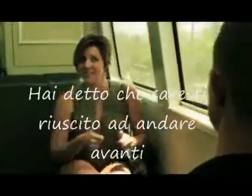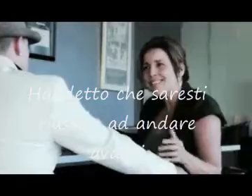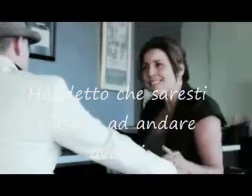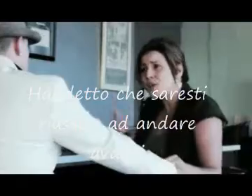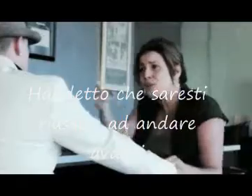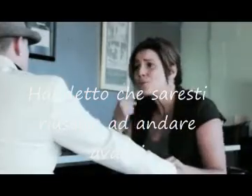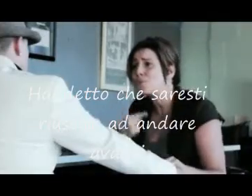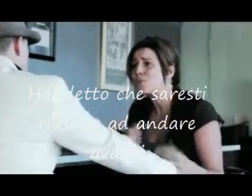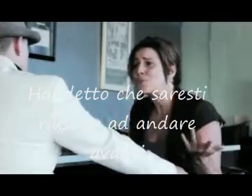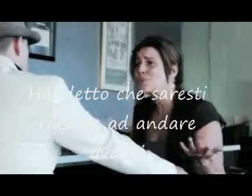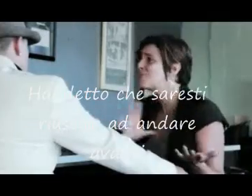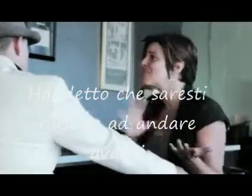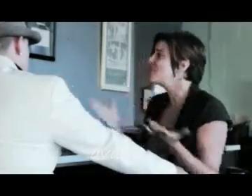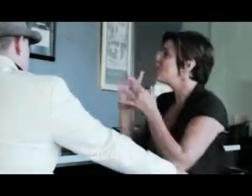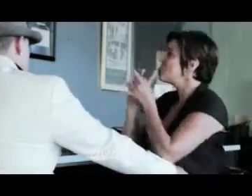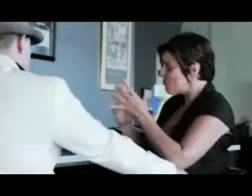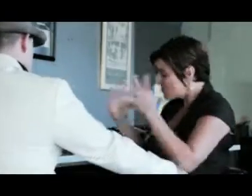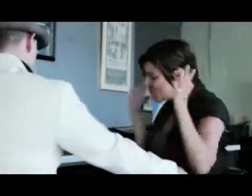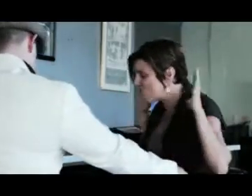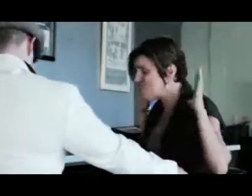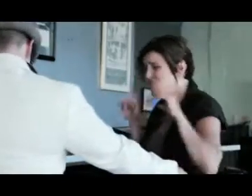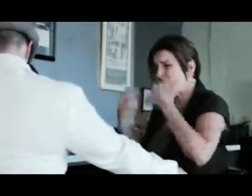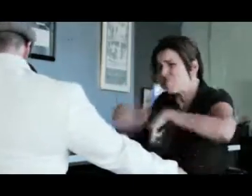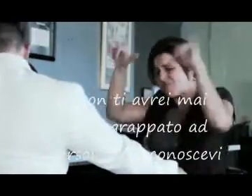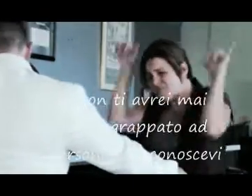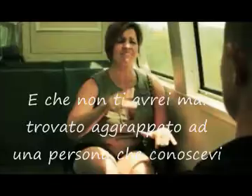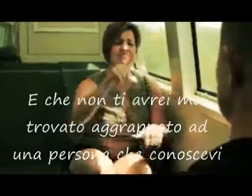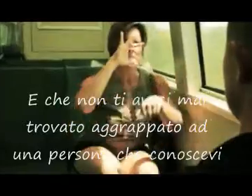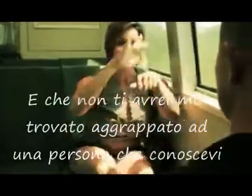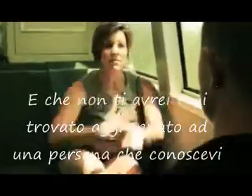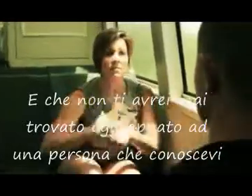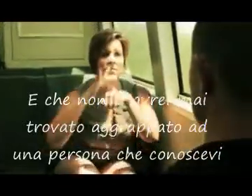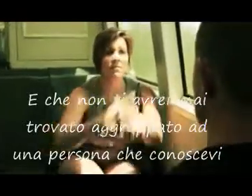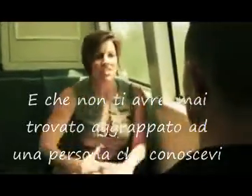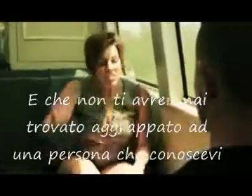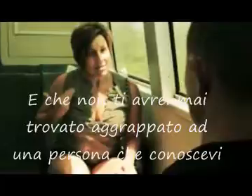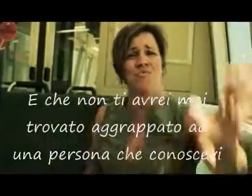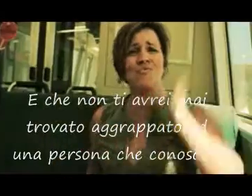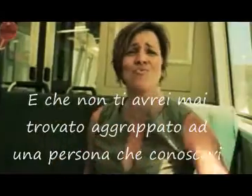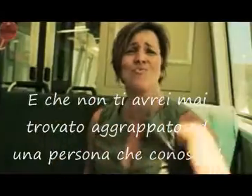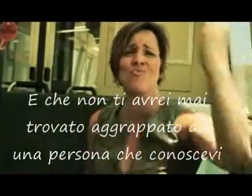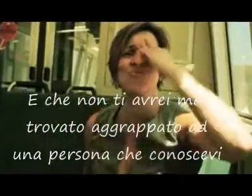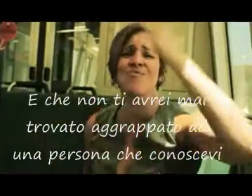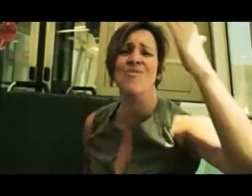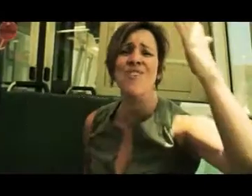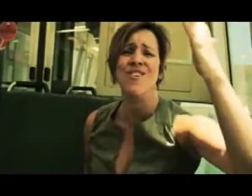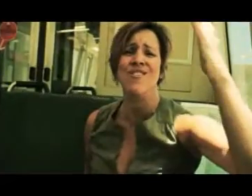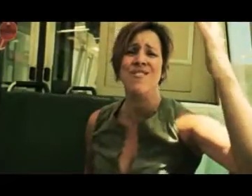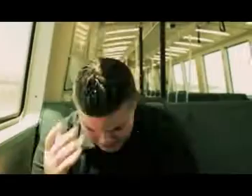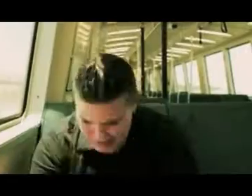You said that you could let it go And I wouldn't catch you hung up on somebody that you used to know But